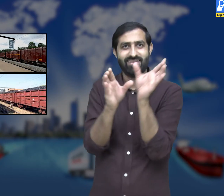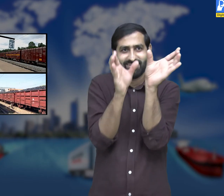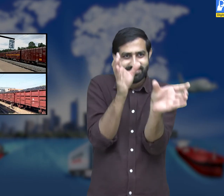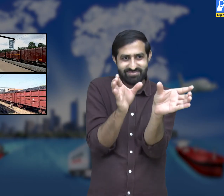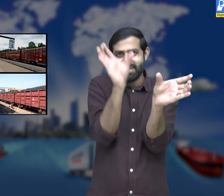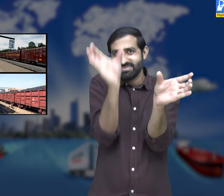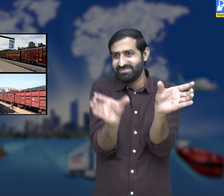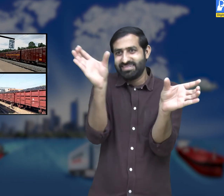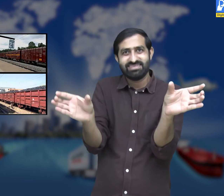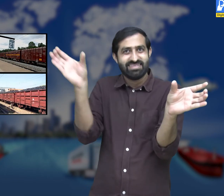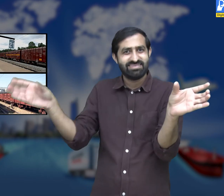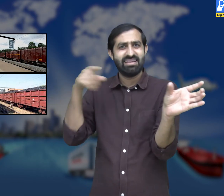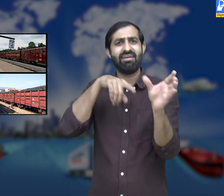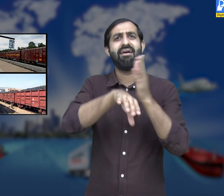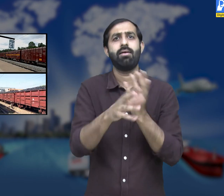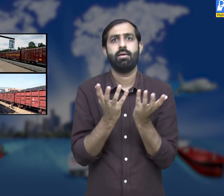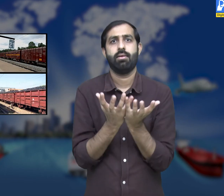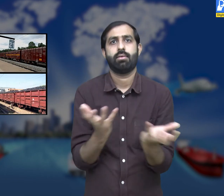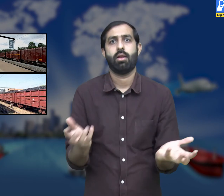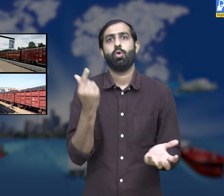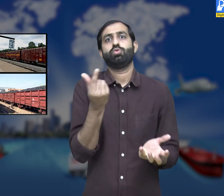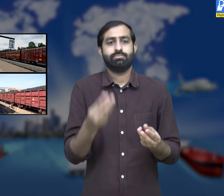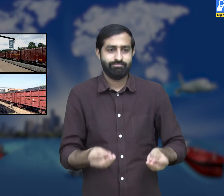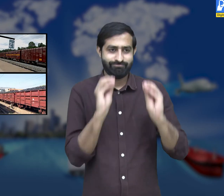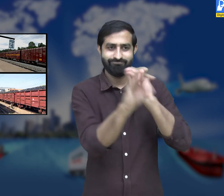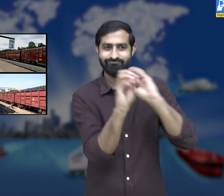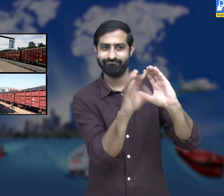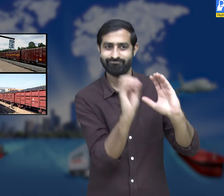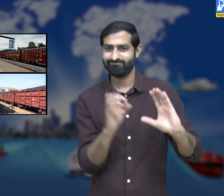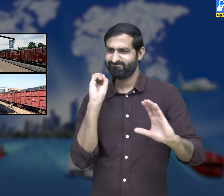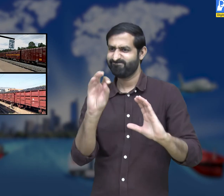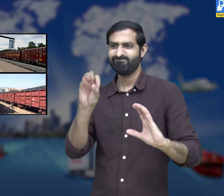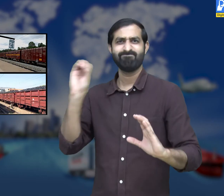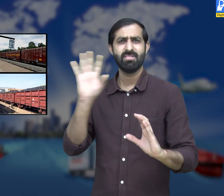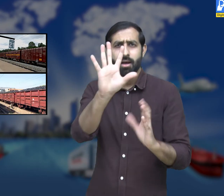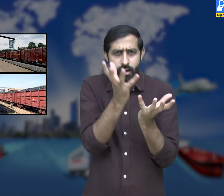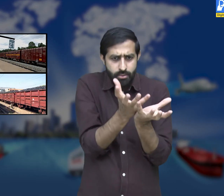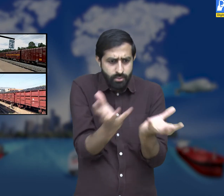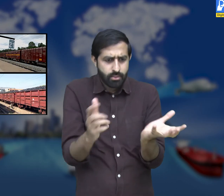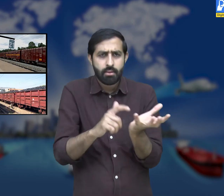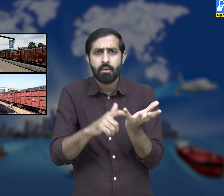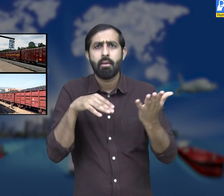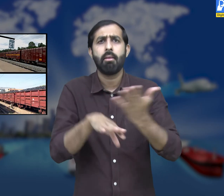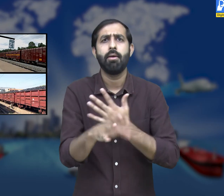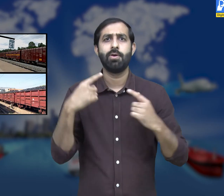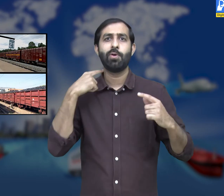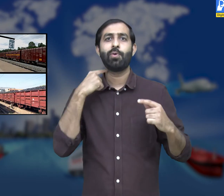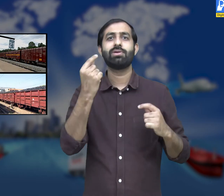Freight trains are used for transportation of bulky goods like